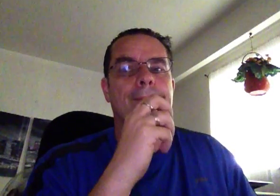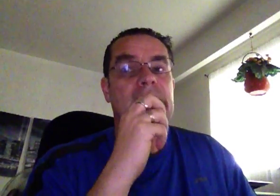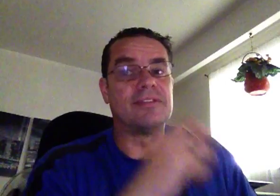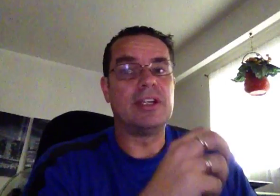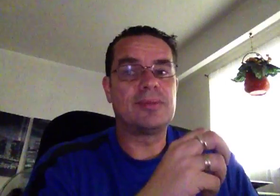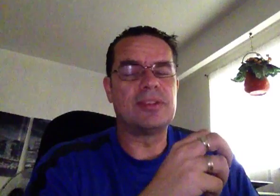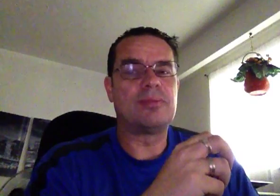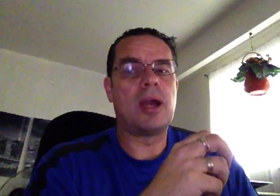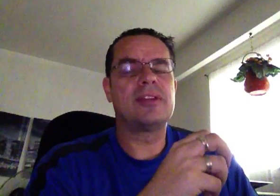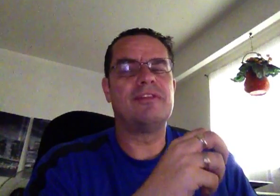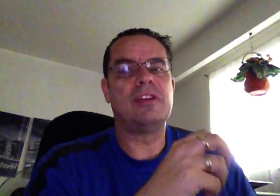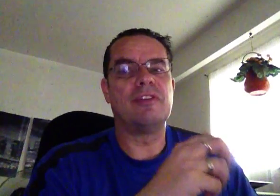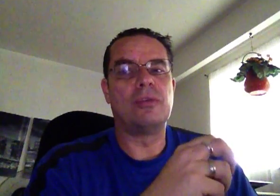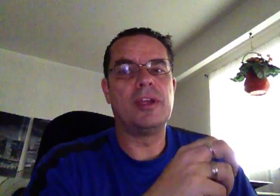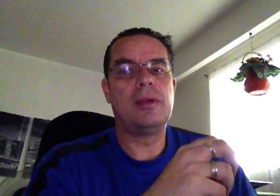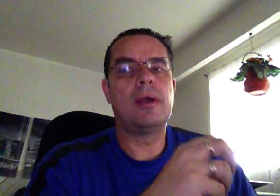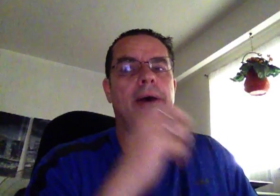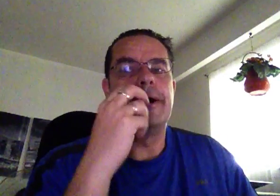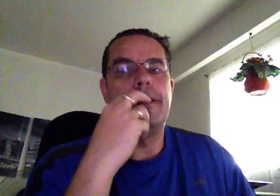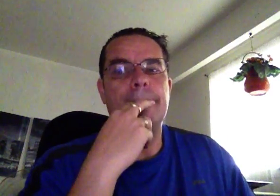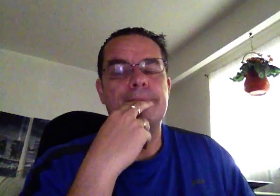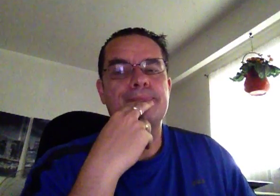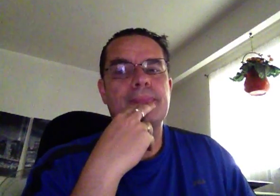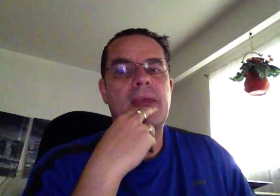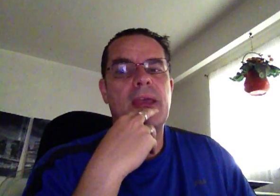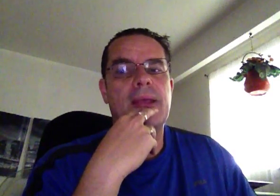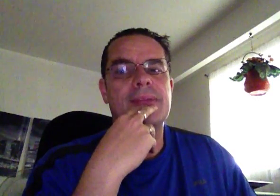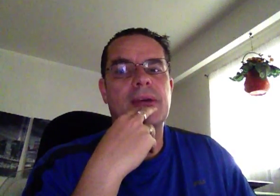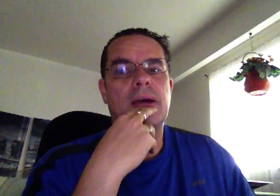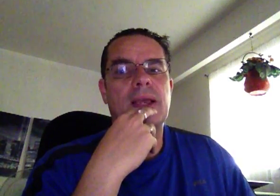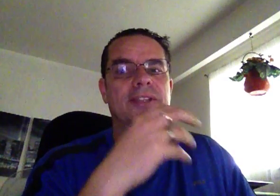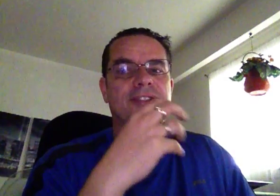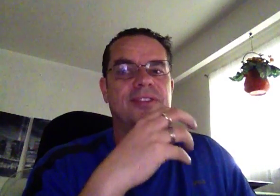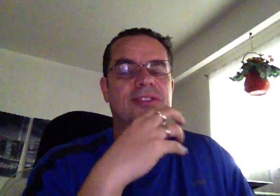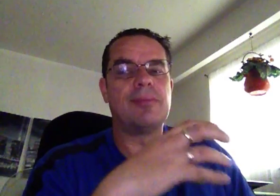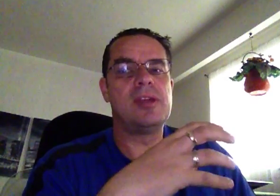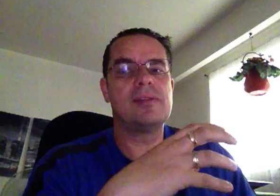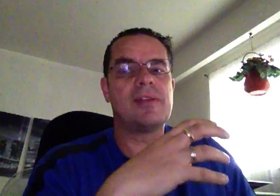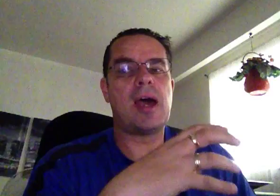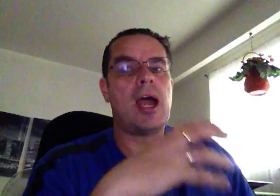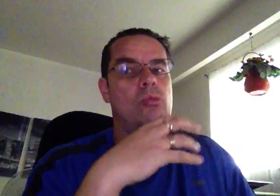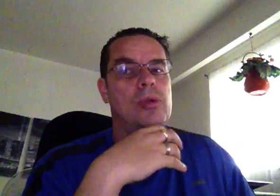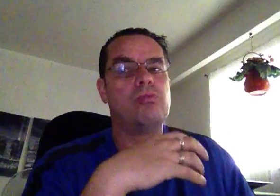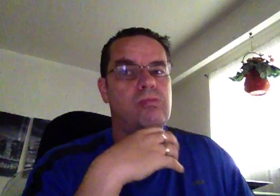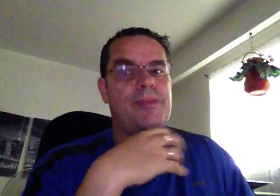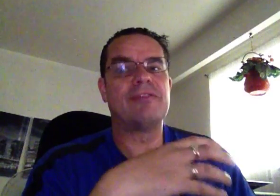It's a very expensive product if you can afford it, and it's just something that I would definitely